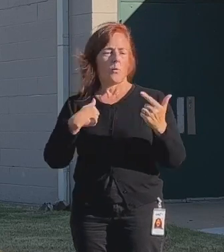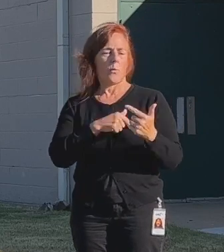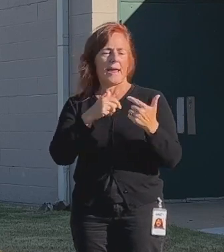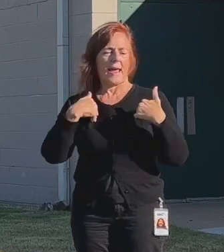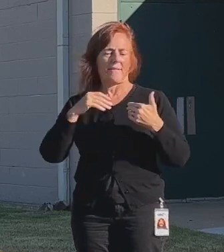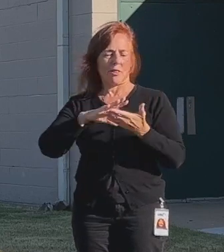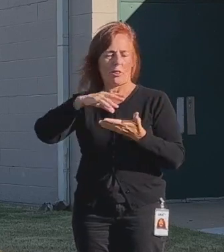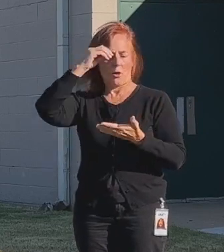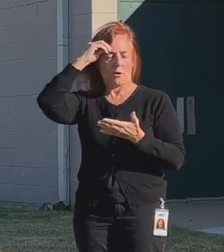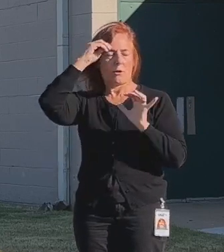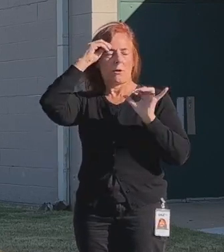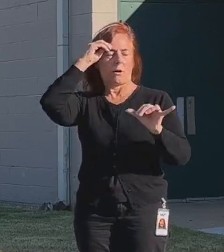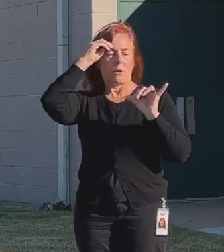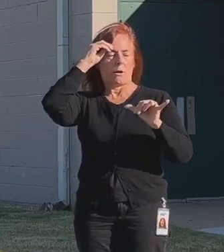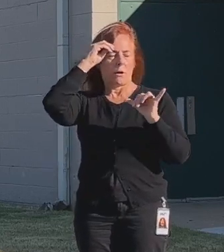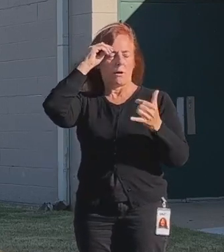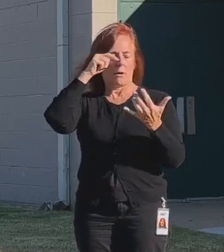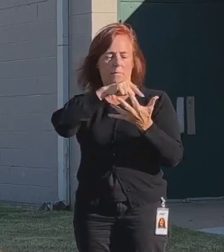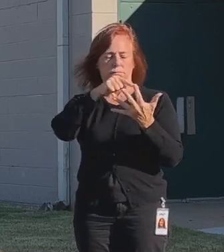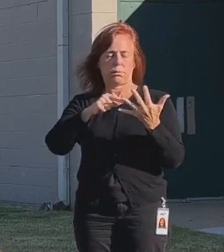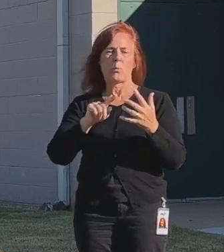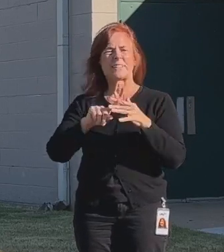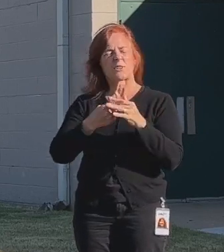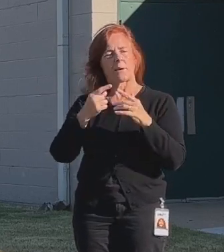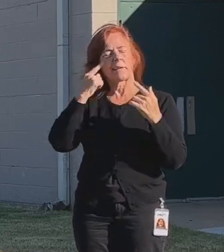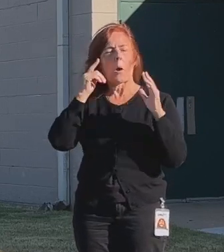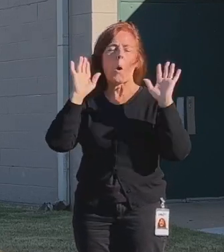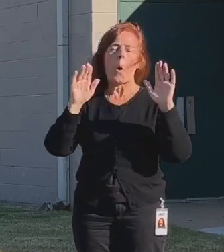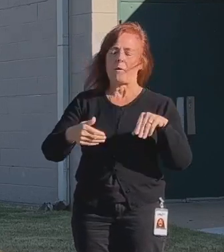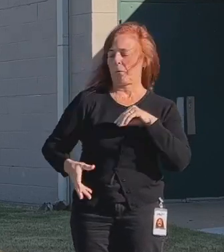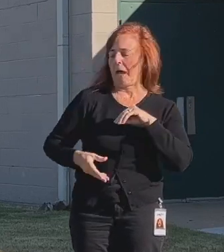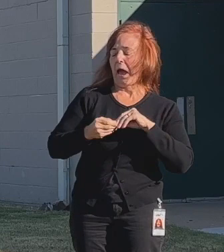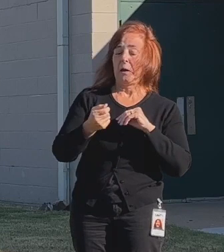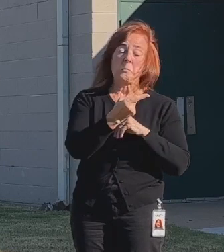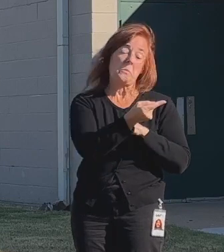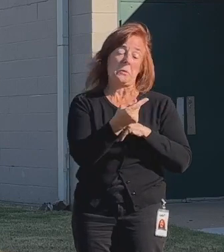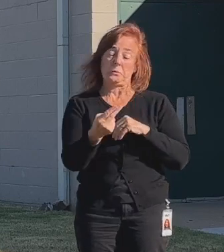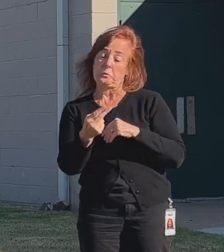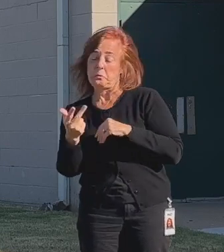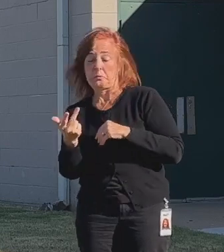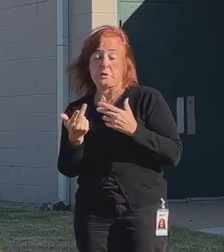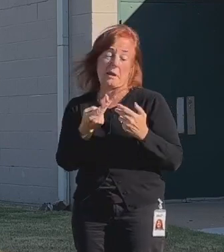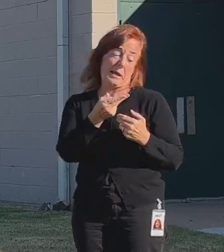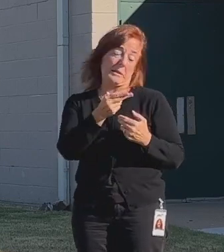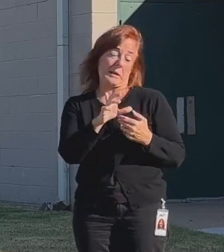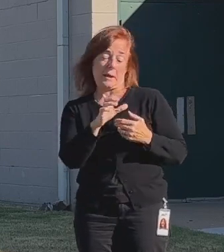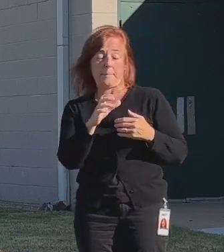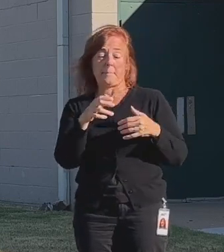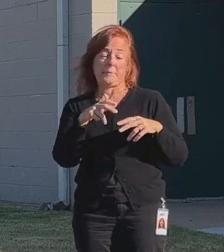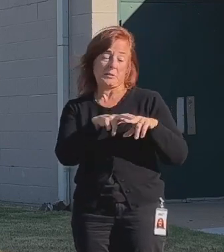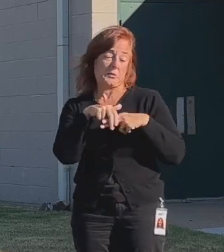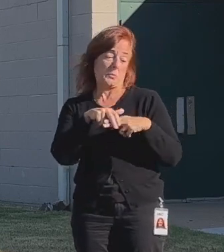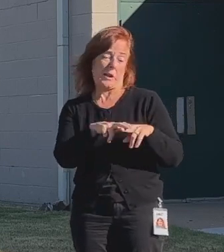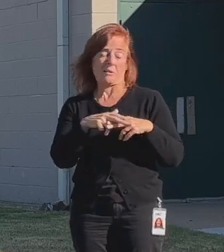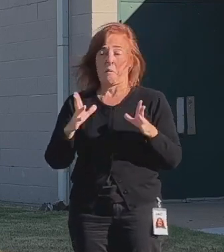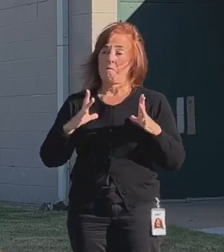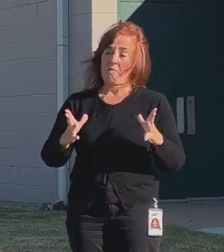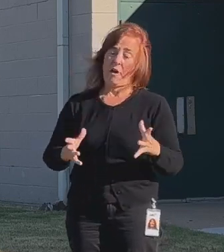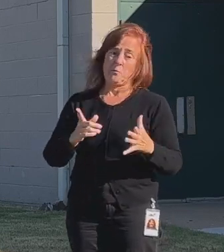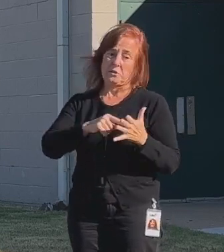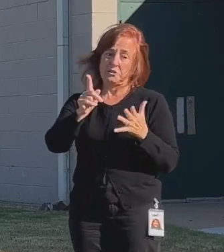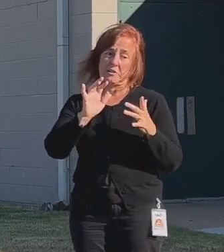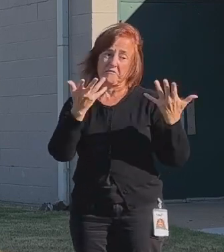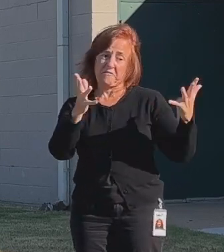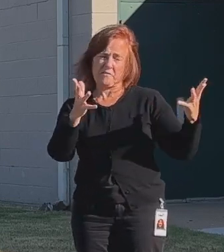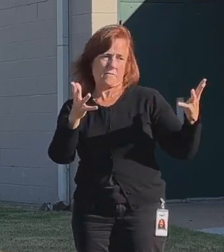we have learned in the process. Like I said, we started this thinking, if we added a few handicapped accessible swings at playgrounds, we could check